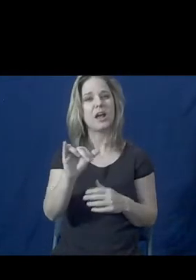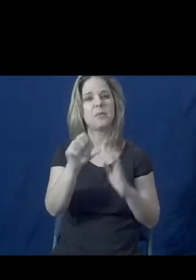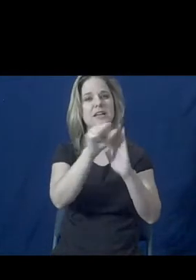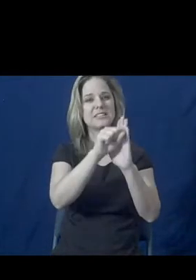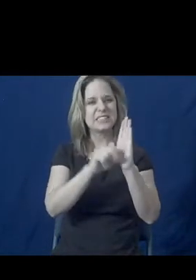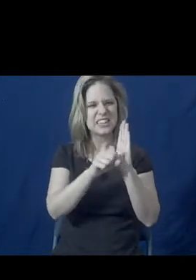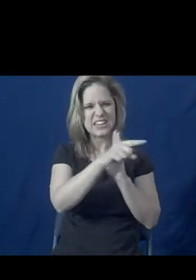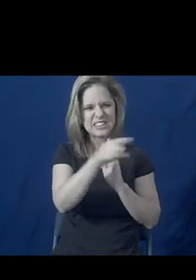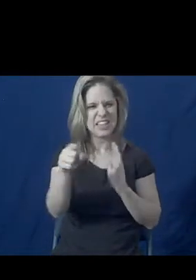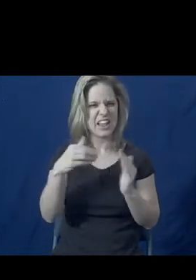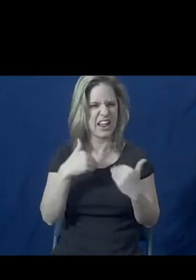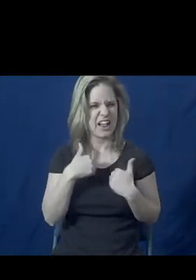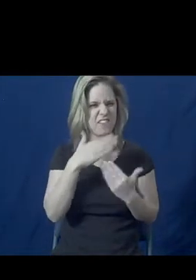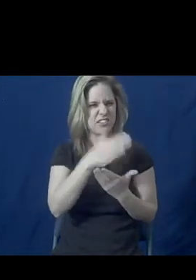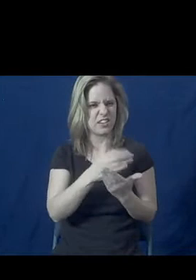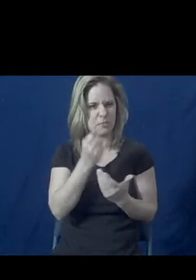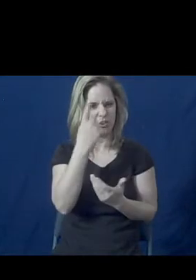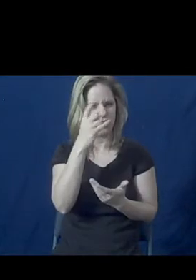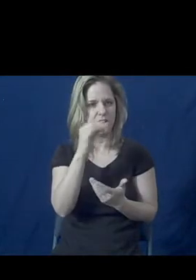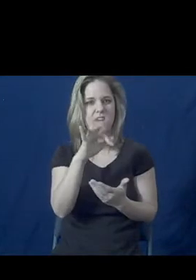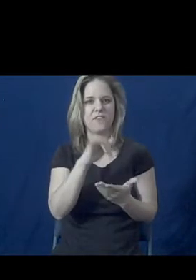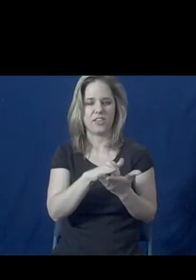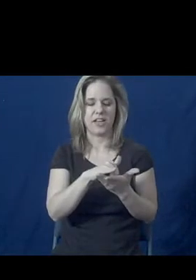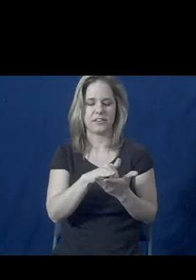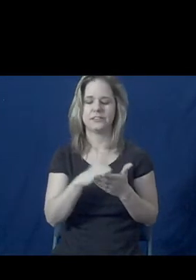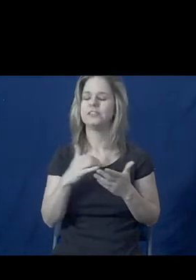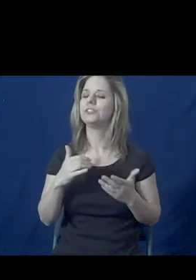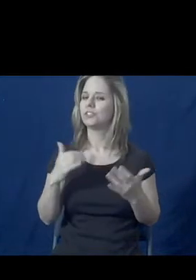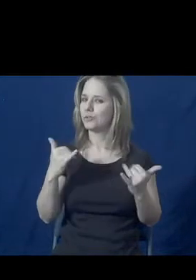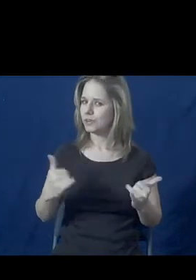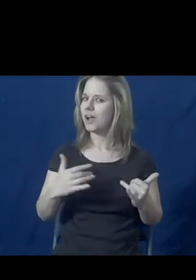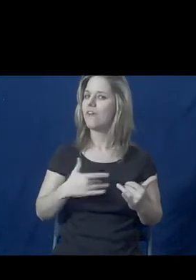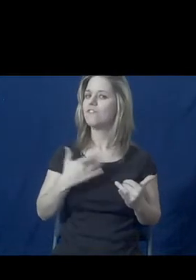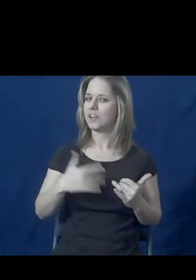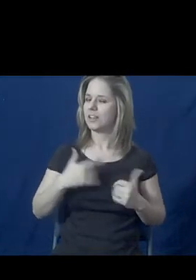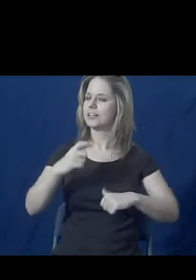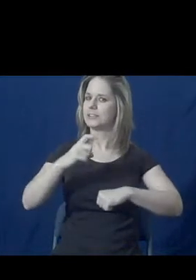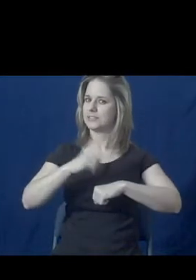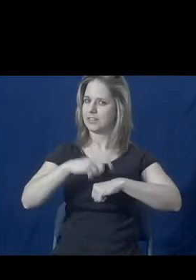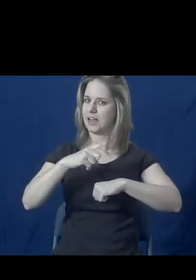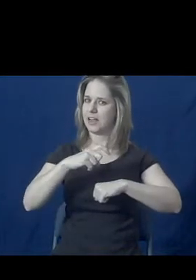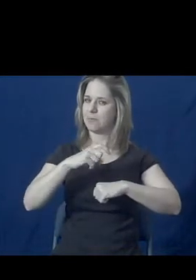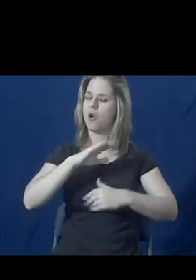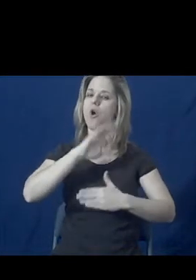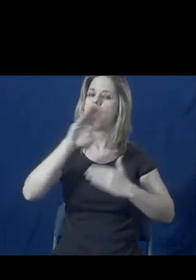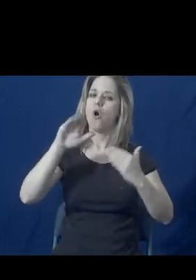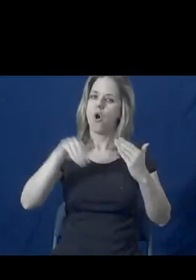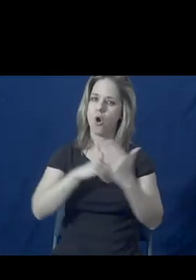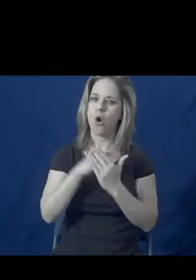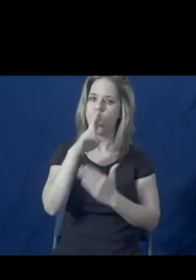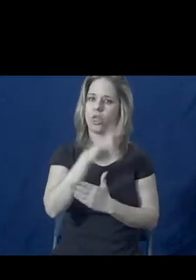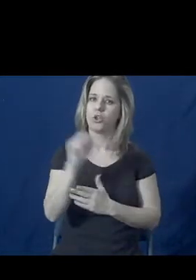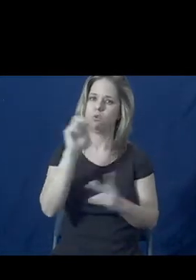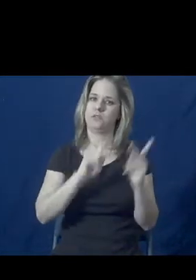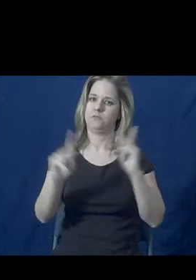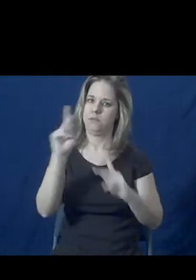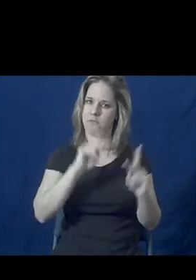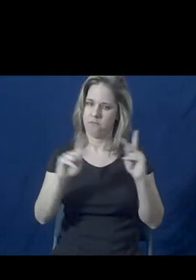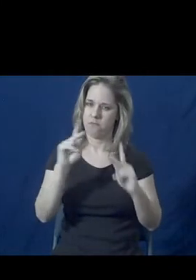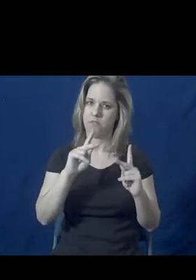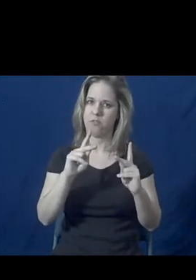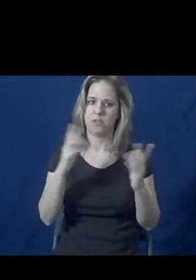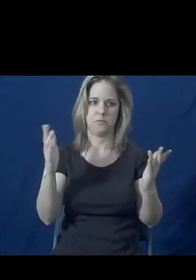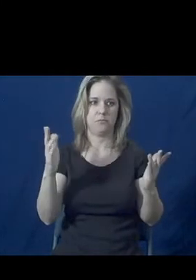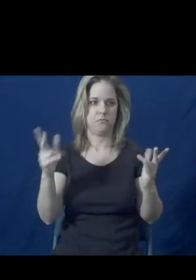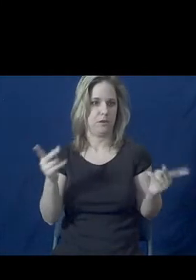constitutions. So we would contend that it's time for every United States citizen and